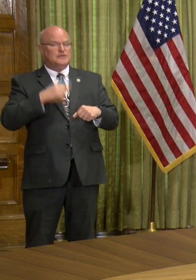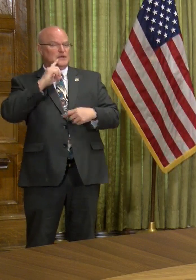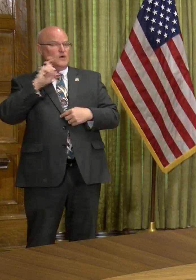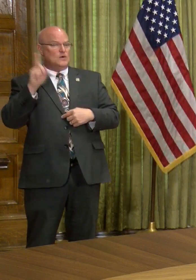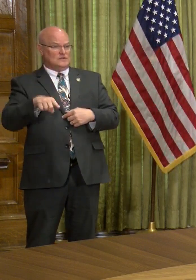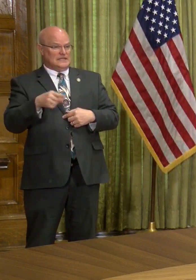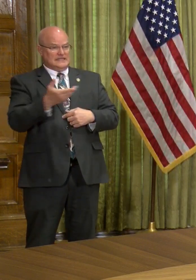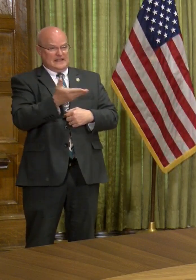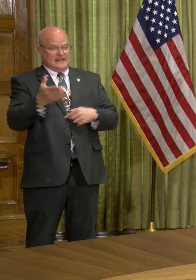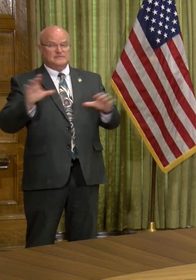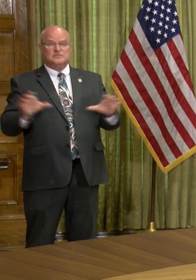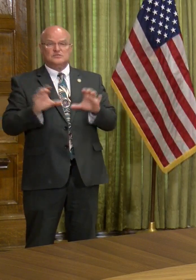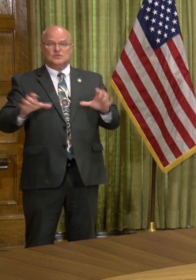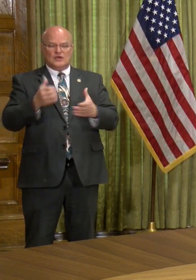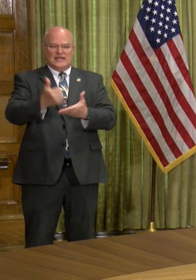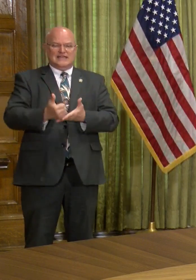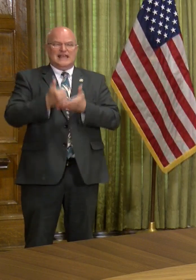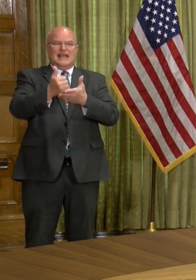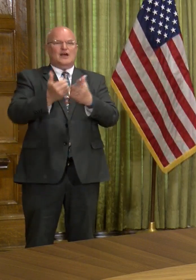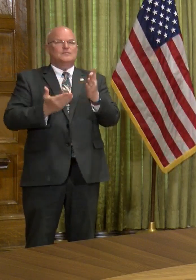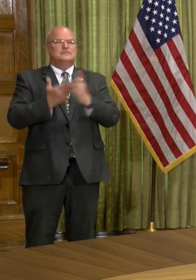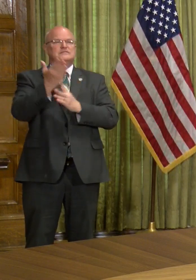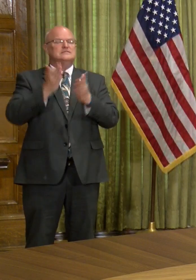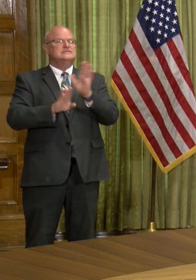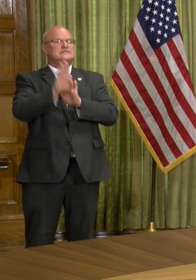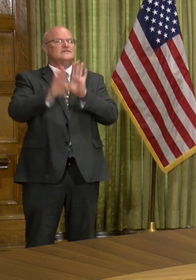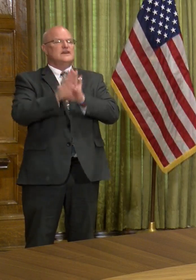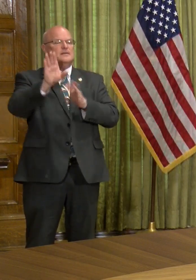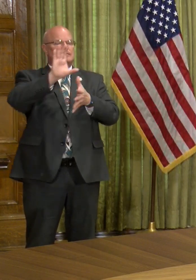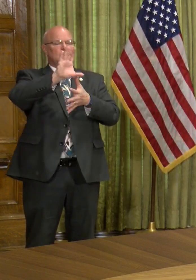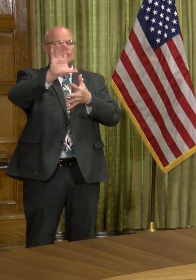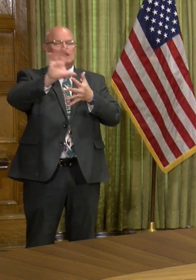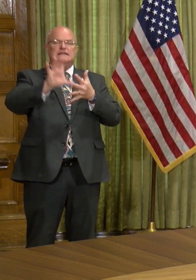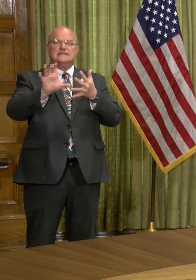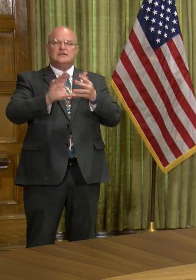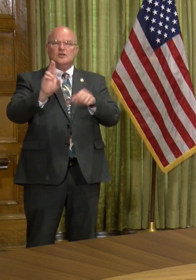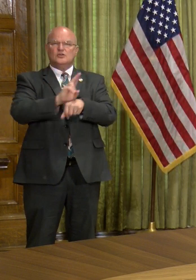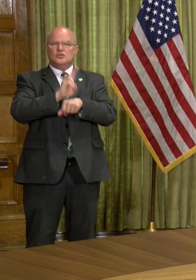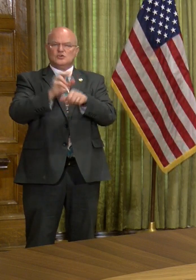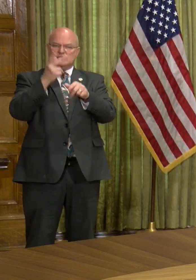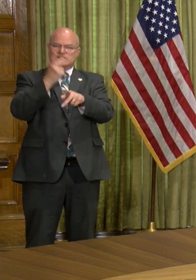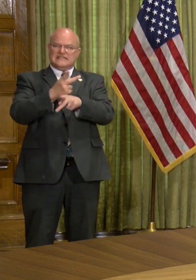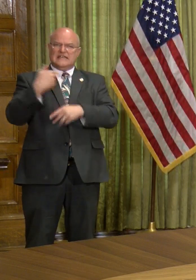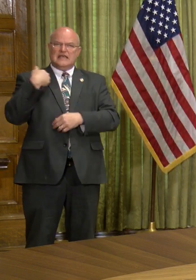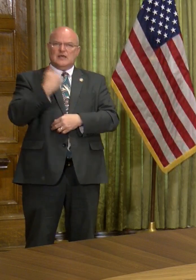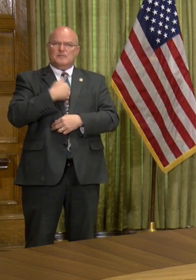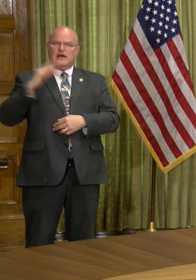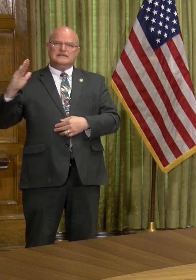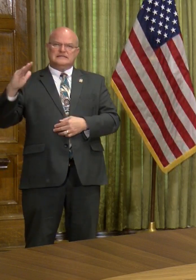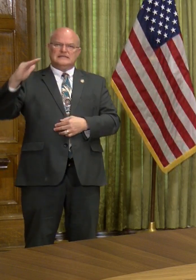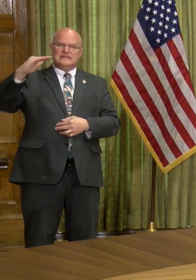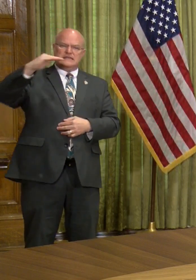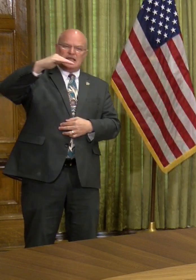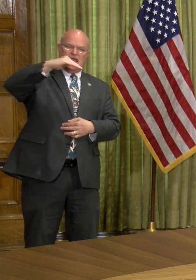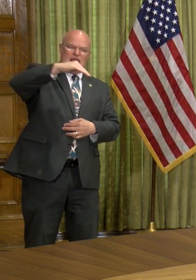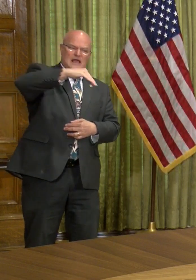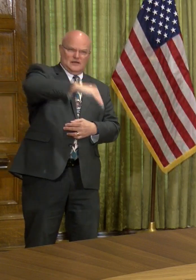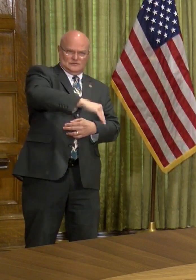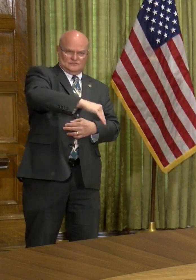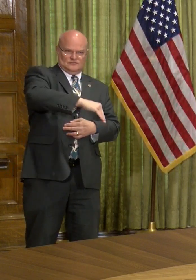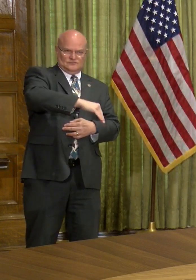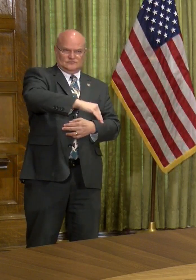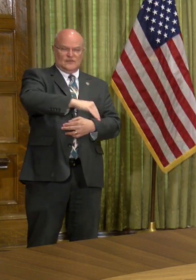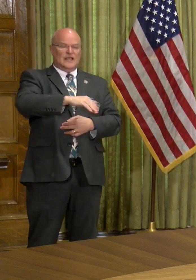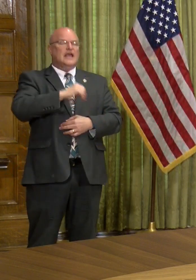them to do and to help develop the criteria that should be used to keep us on the downslope of new cases